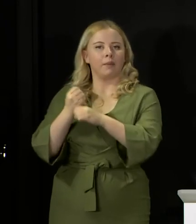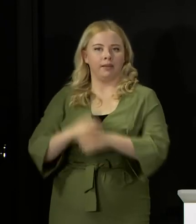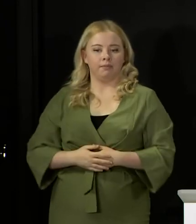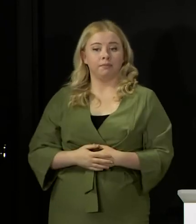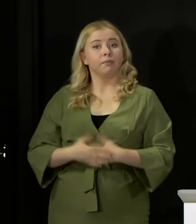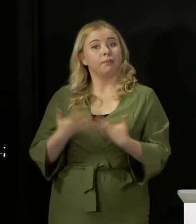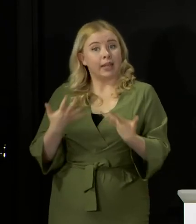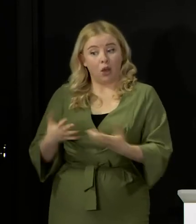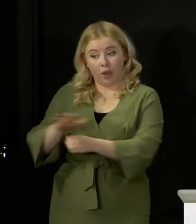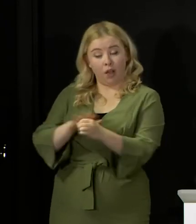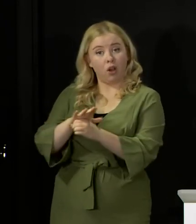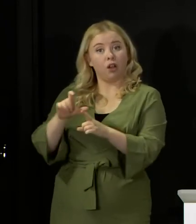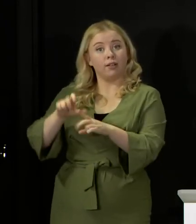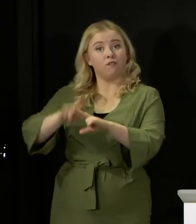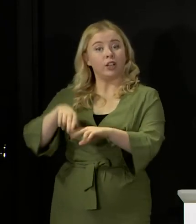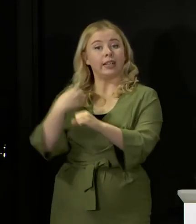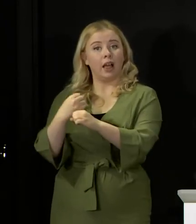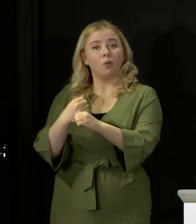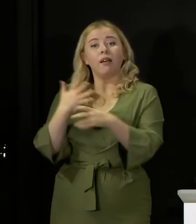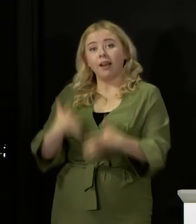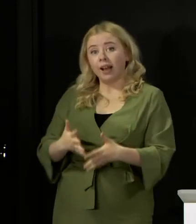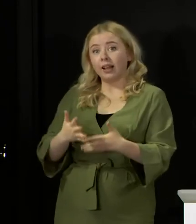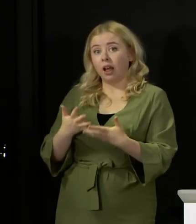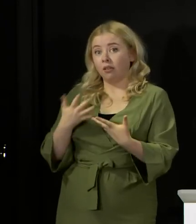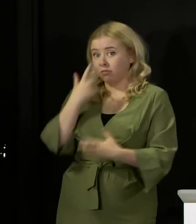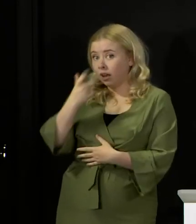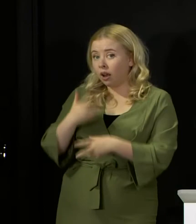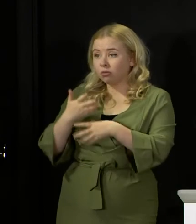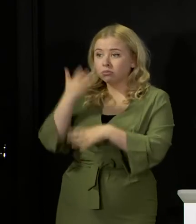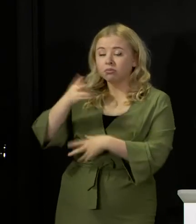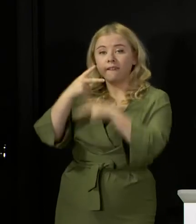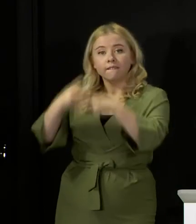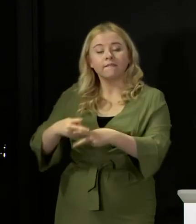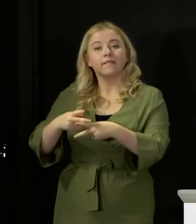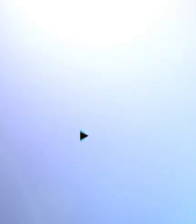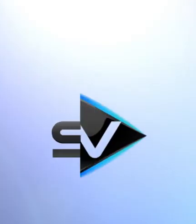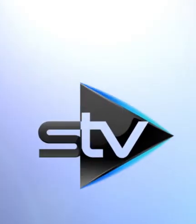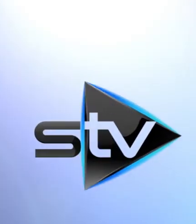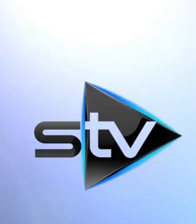care homes in those areas in line with the same strict guidelines that apply elsewhere in Scotland.